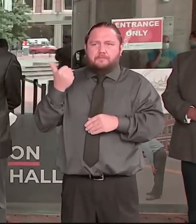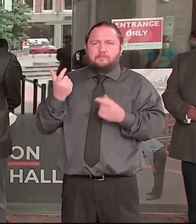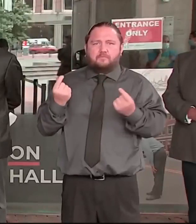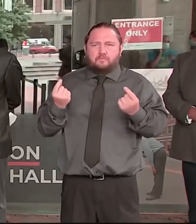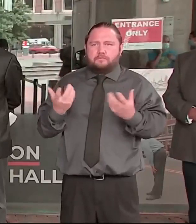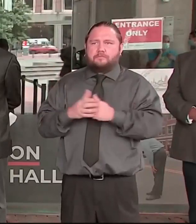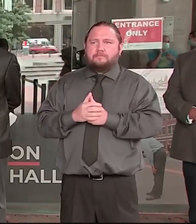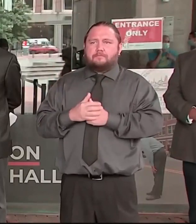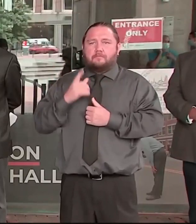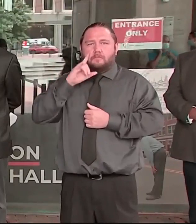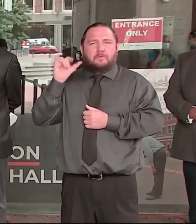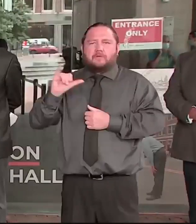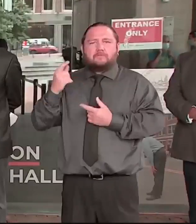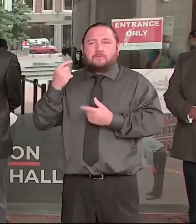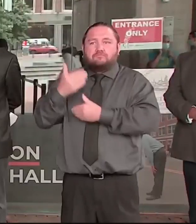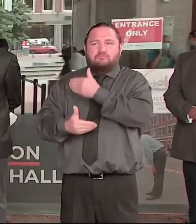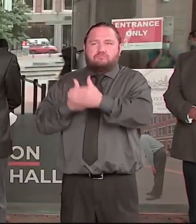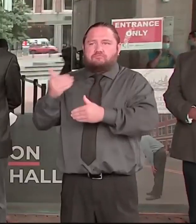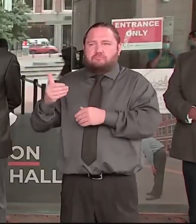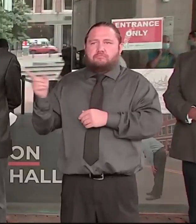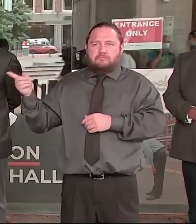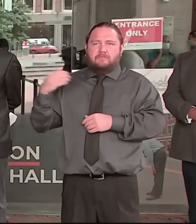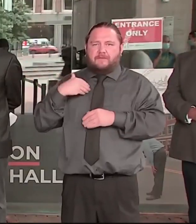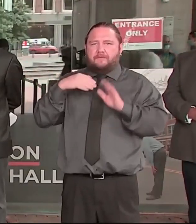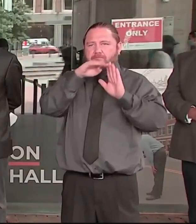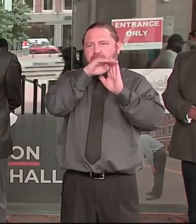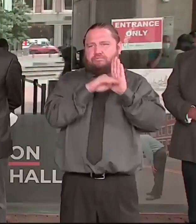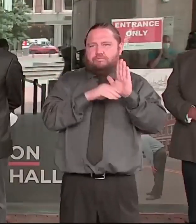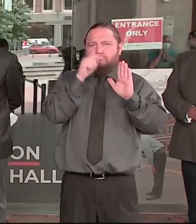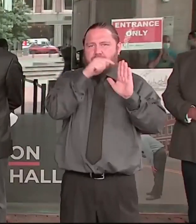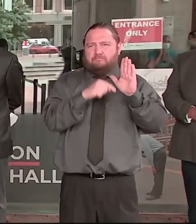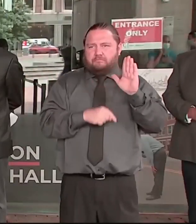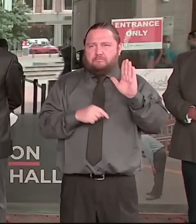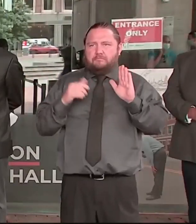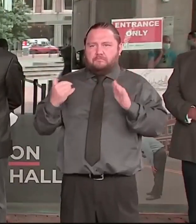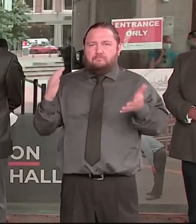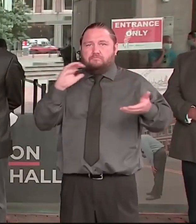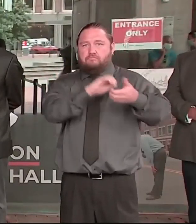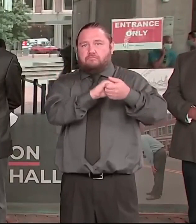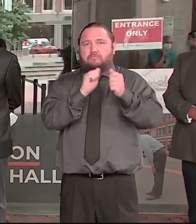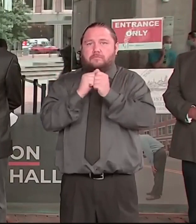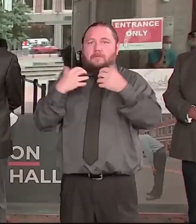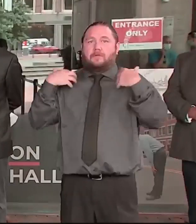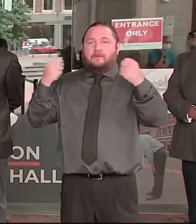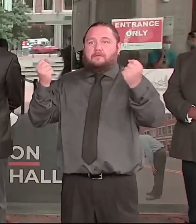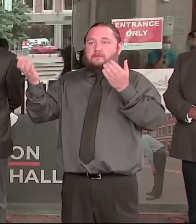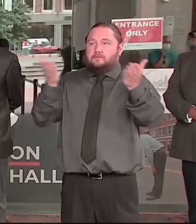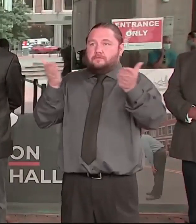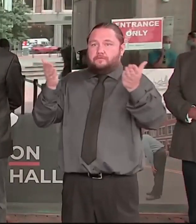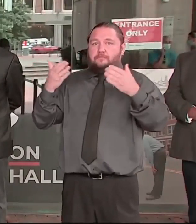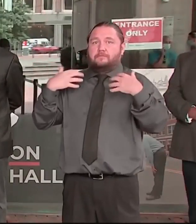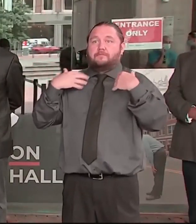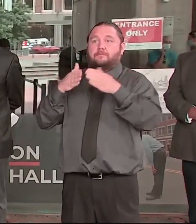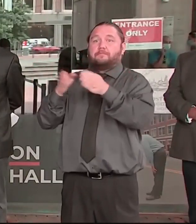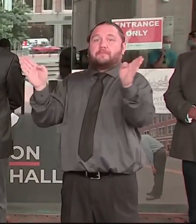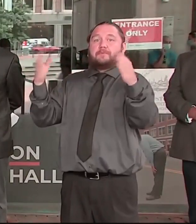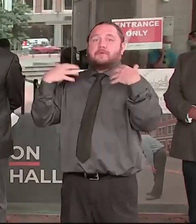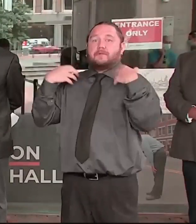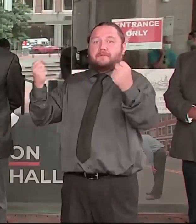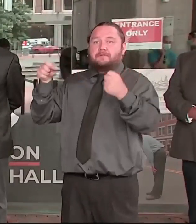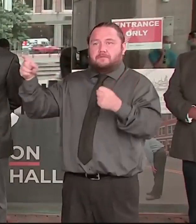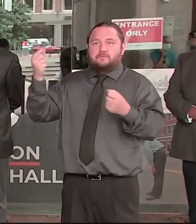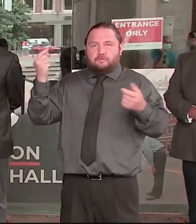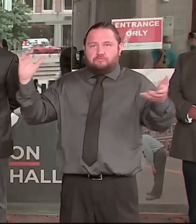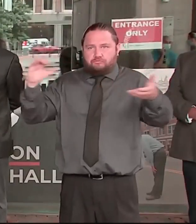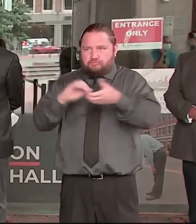Commission in partnership with Health and Human Services. Actions that include the creation of policy and practice solutions that work